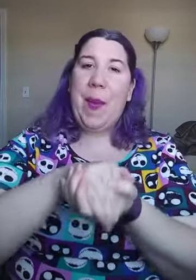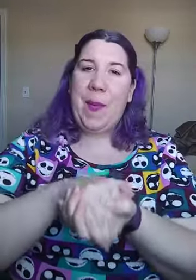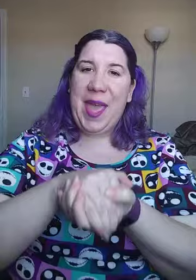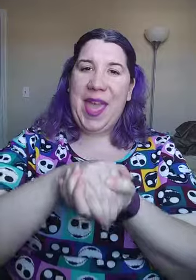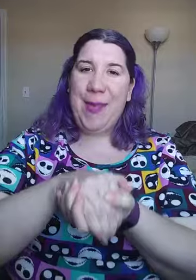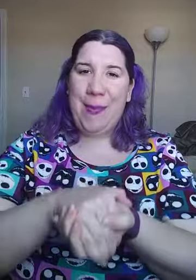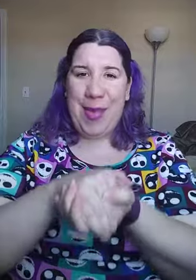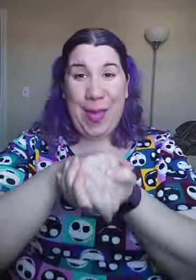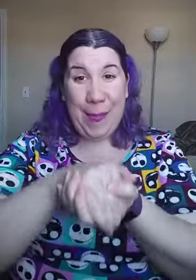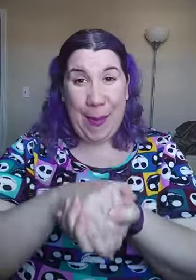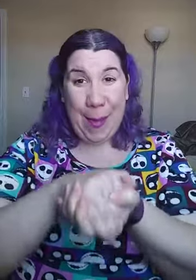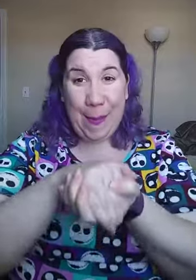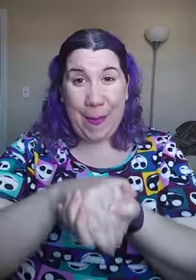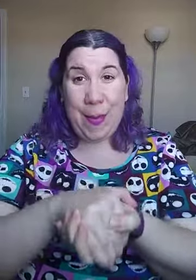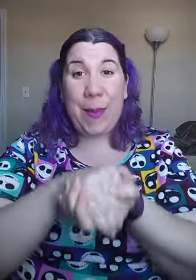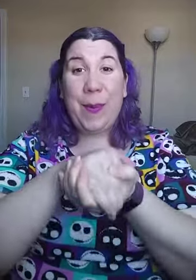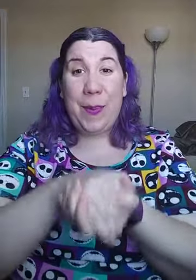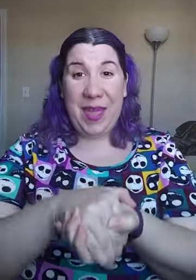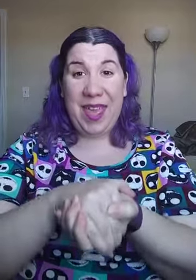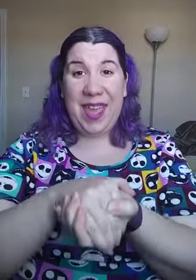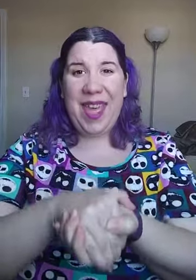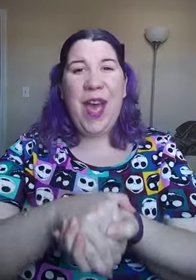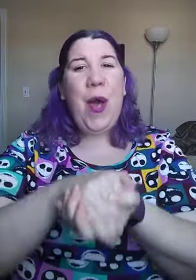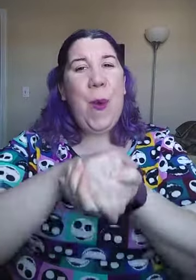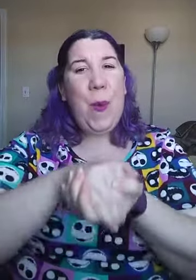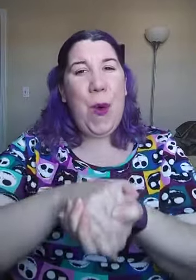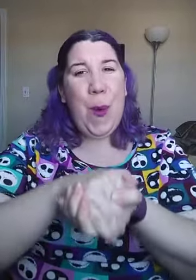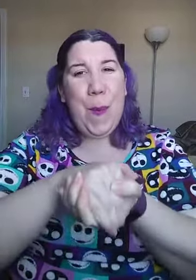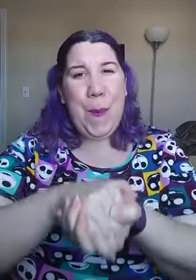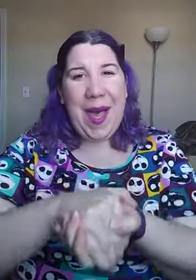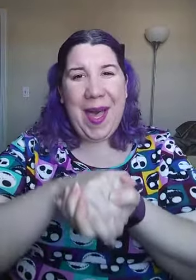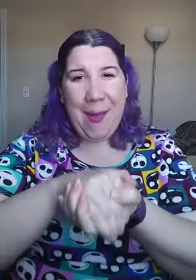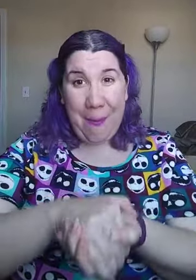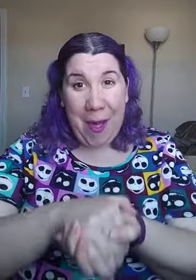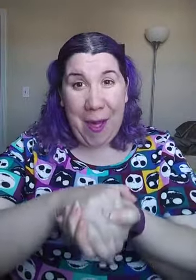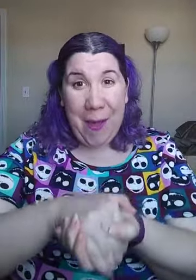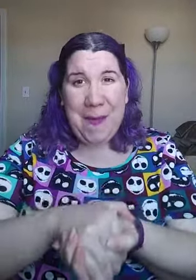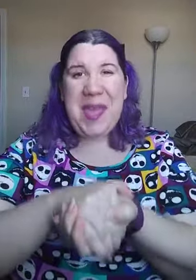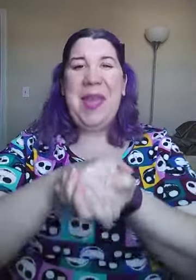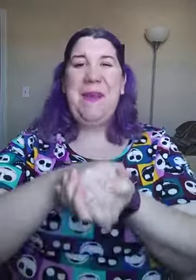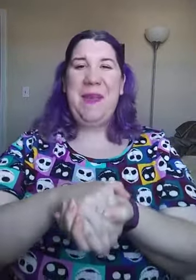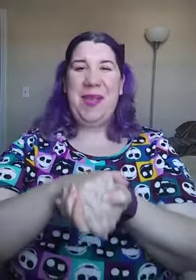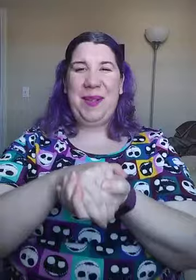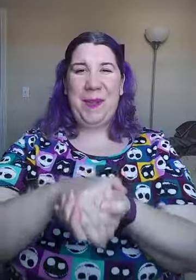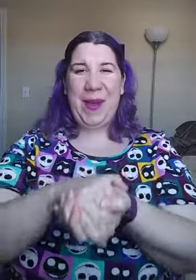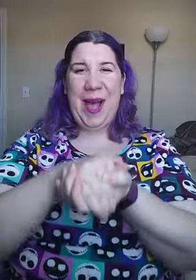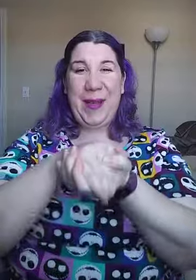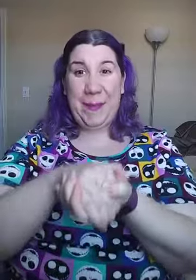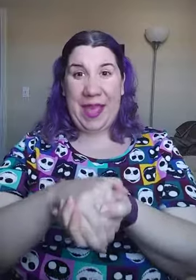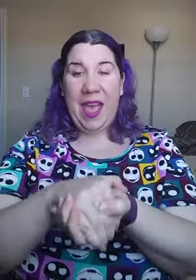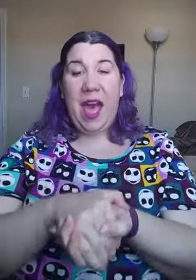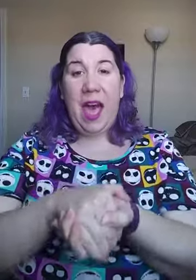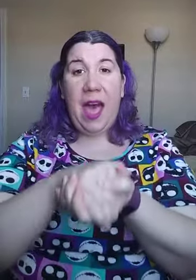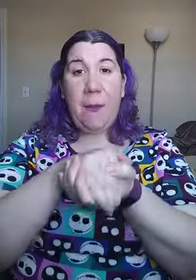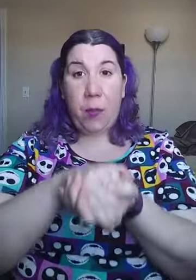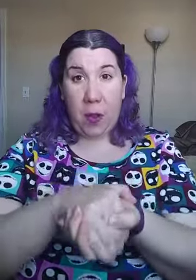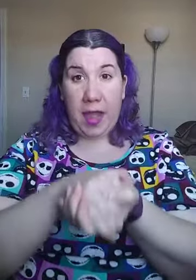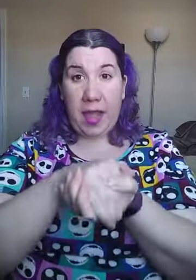a baby bumblebee. Won't my mommy be so proud of me? I'm bringing